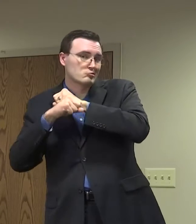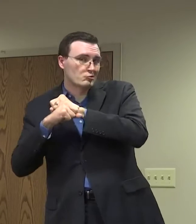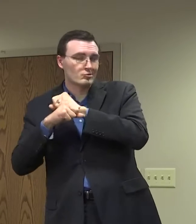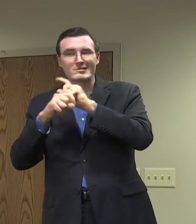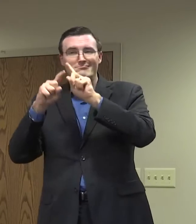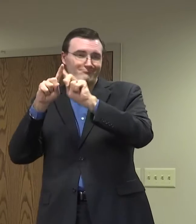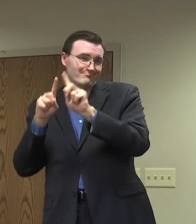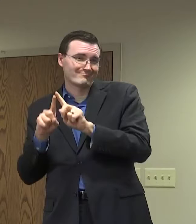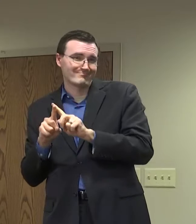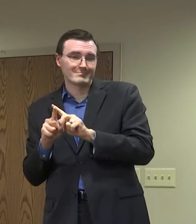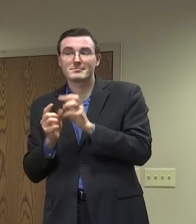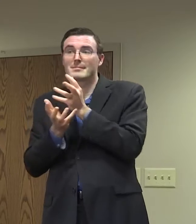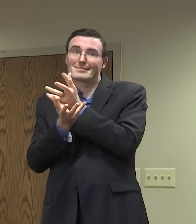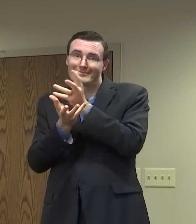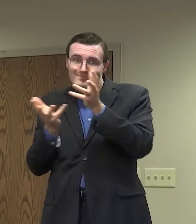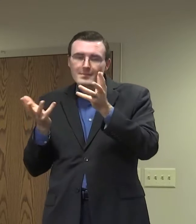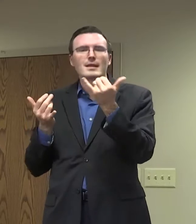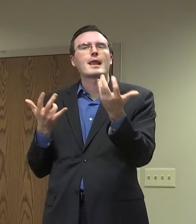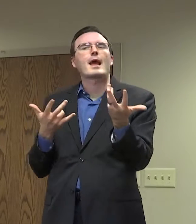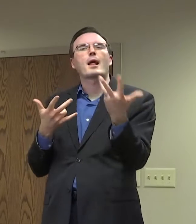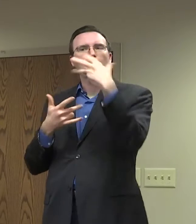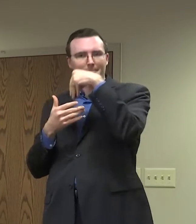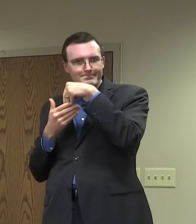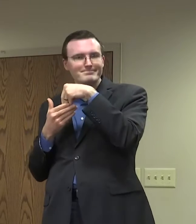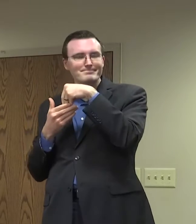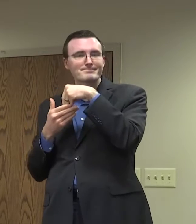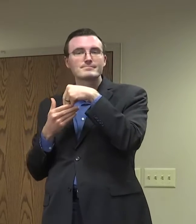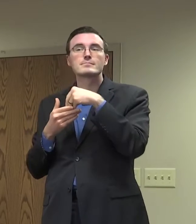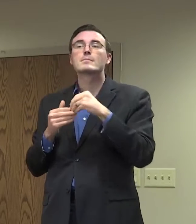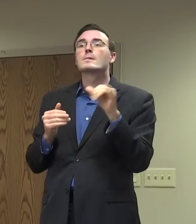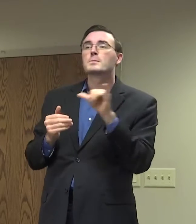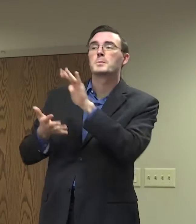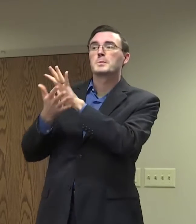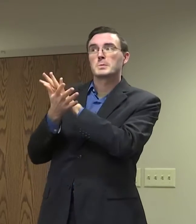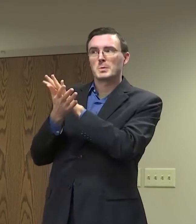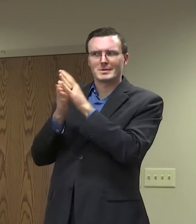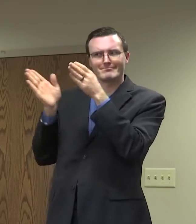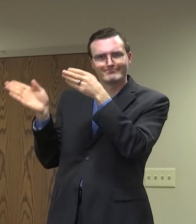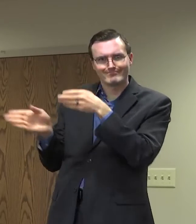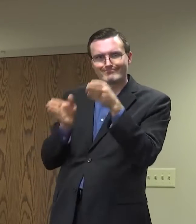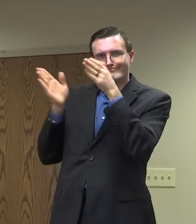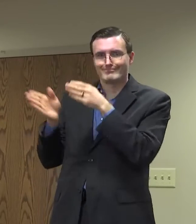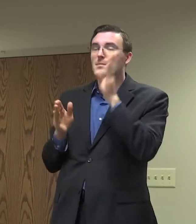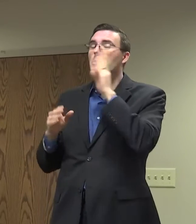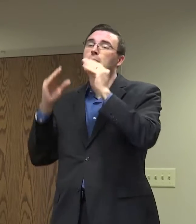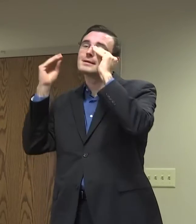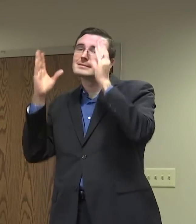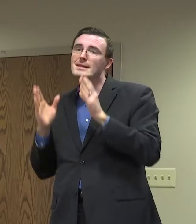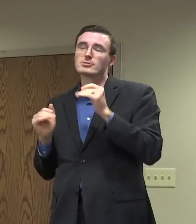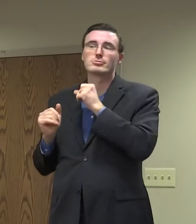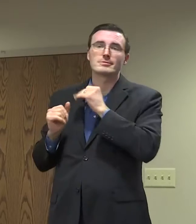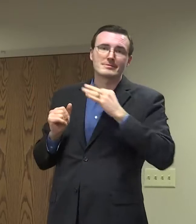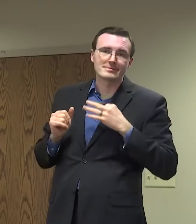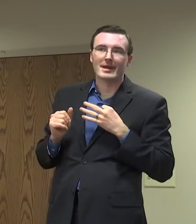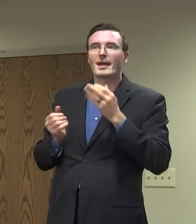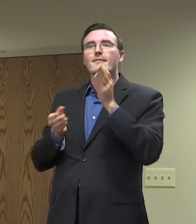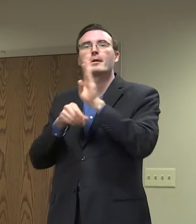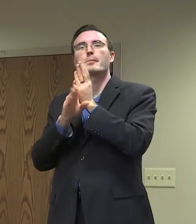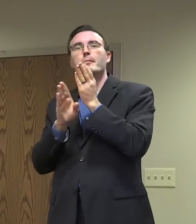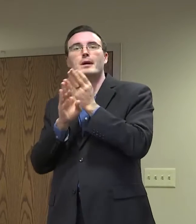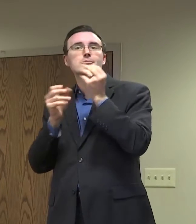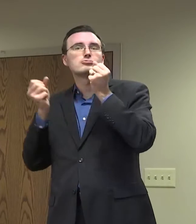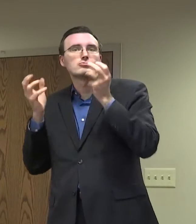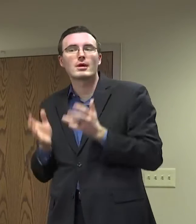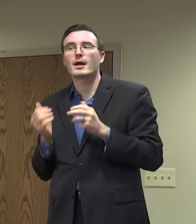education. We are gearing up our schools for in-school vaccination of our teachers and the staff that work in schools and bus drivers and all the aids